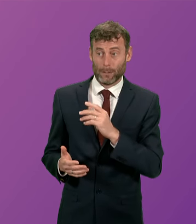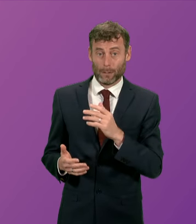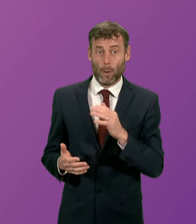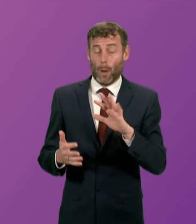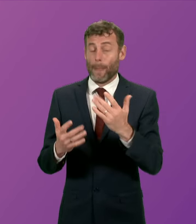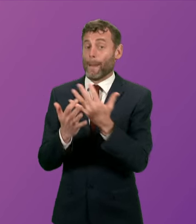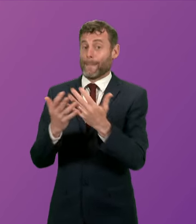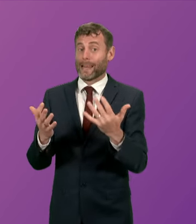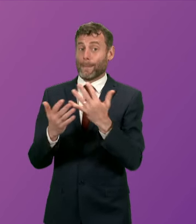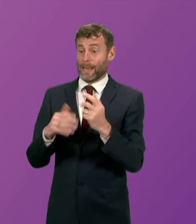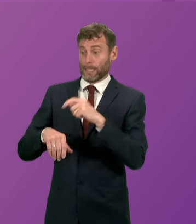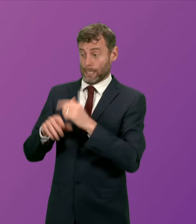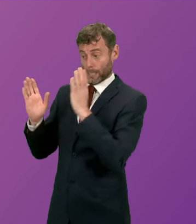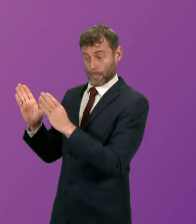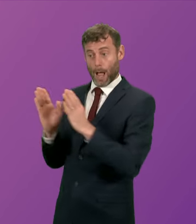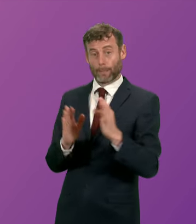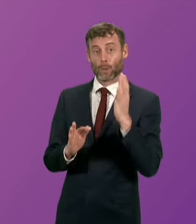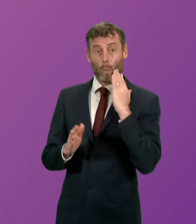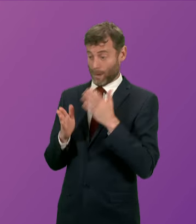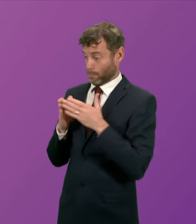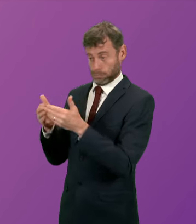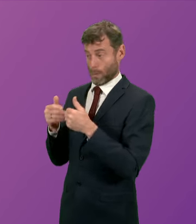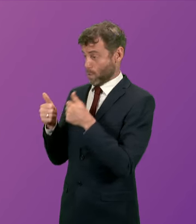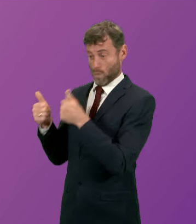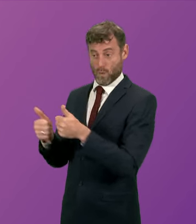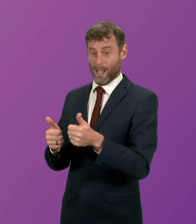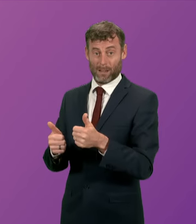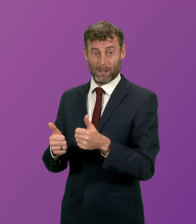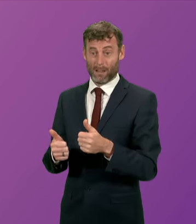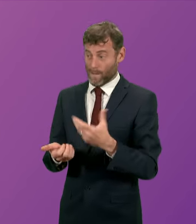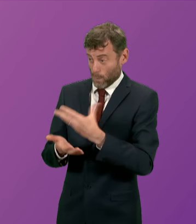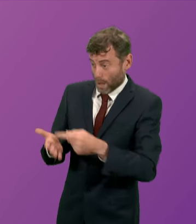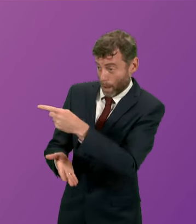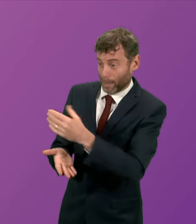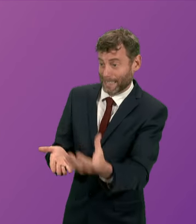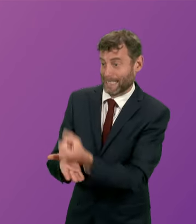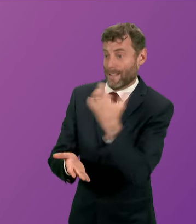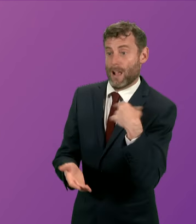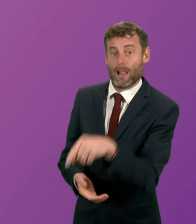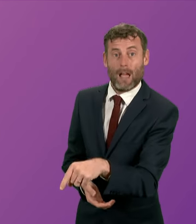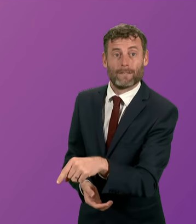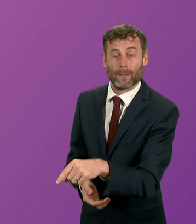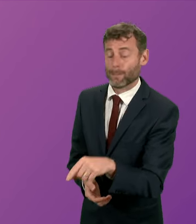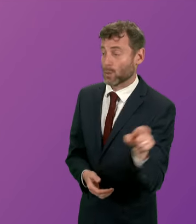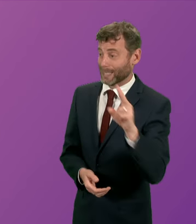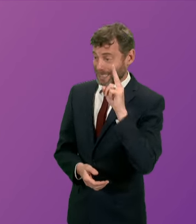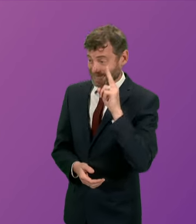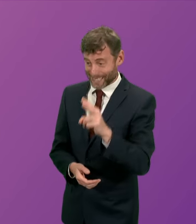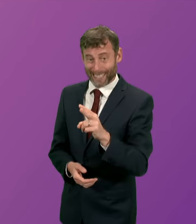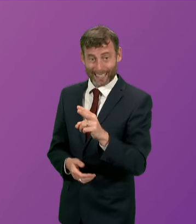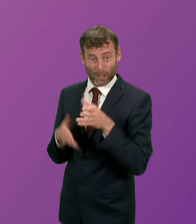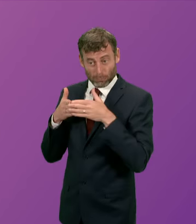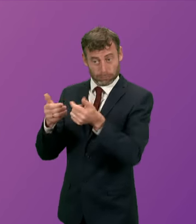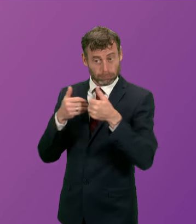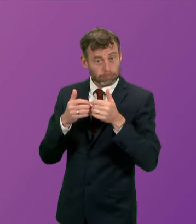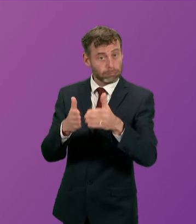superbly well not just in relation to the safety issue that Mr Gibson has raised but also in the delivery of essential lifeline services to